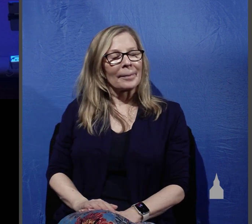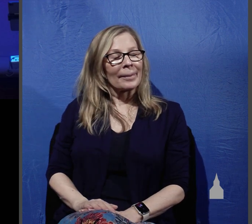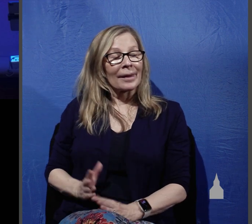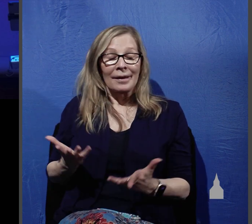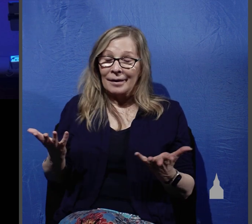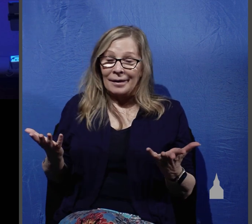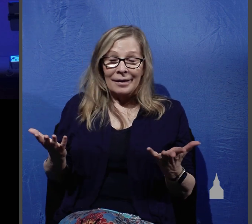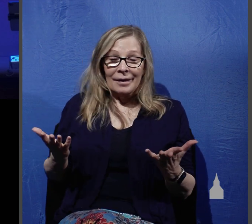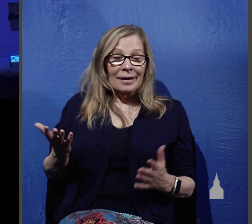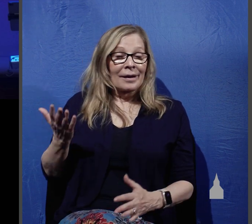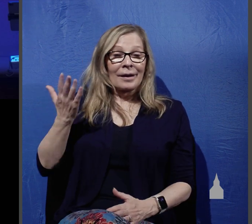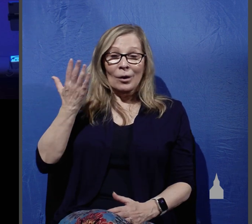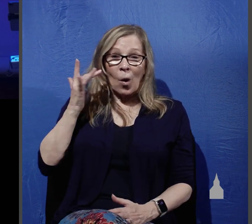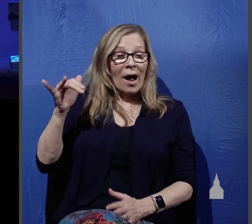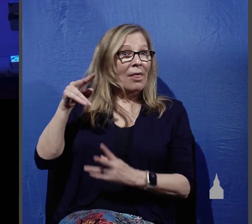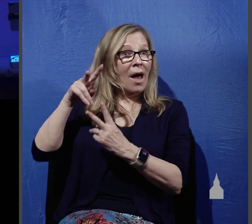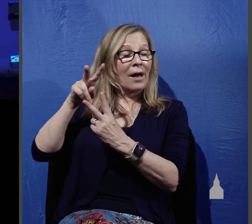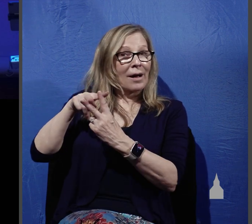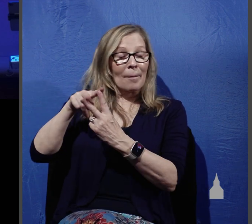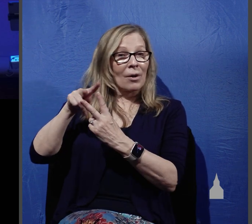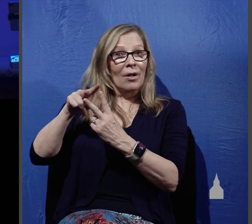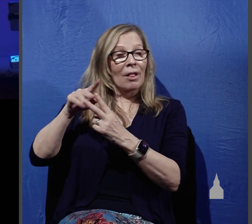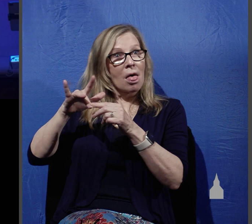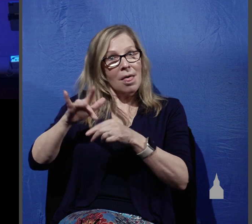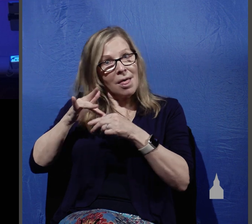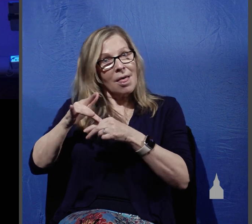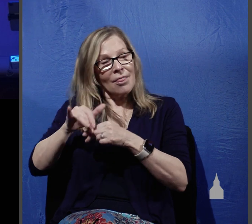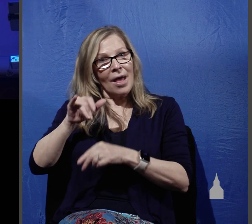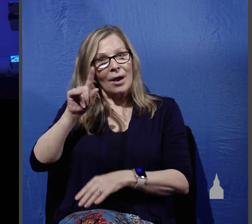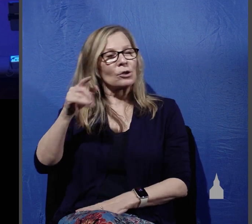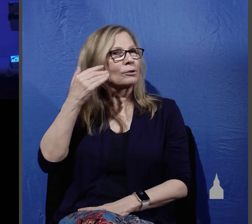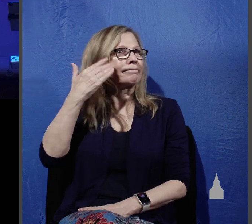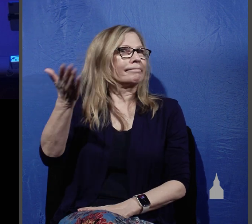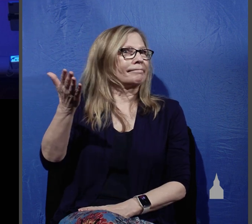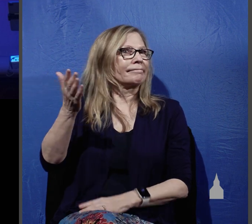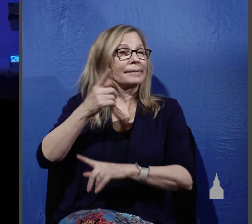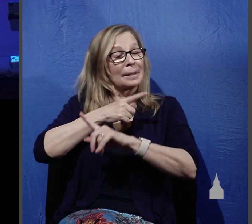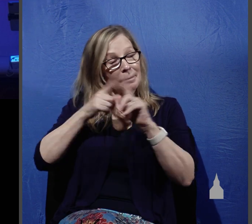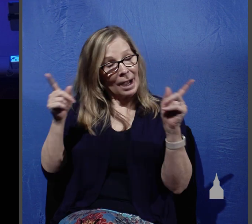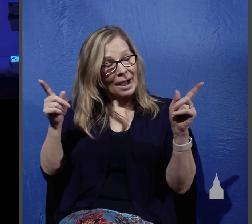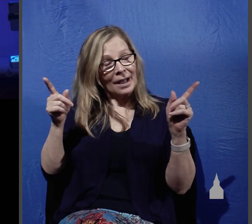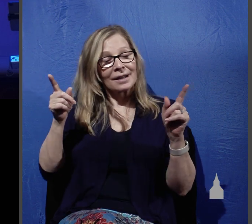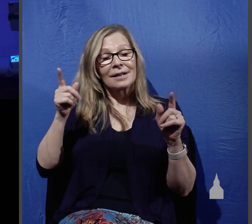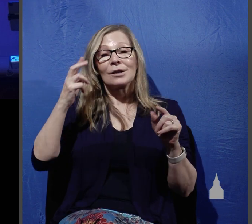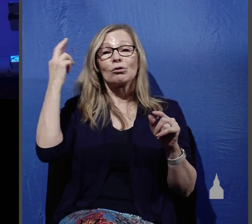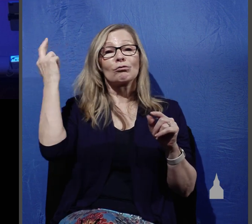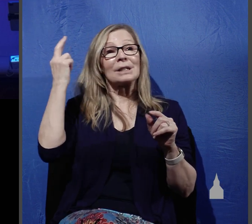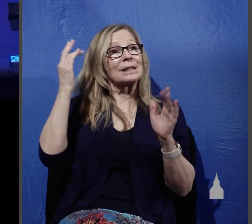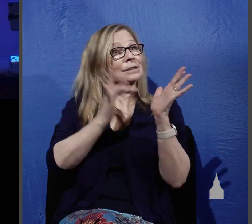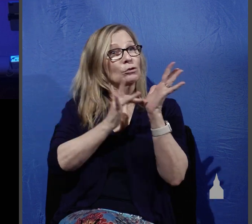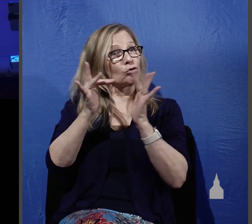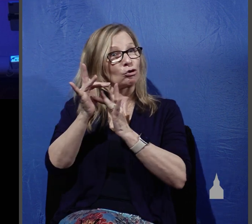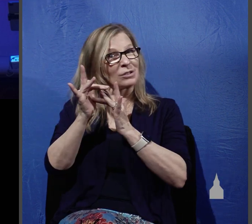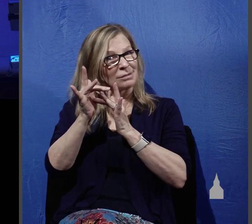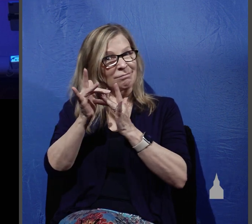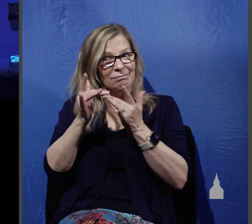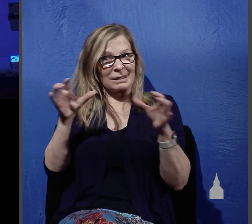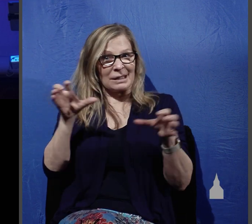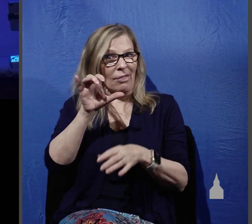why this couple was so hung up on this question, I don't know. But the reason that Jesus did it this way, the reason